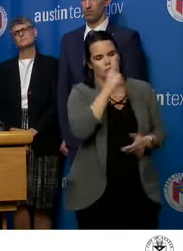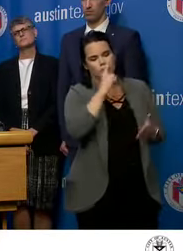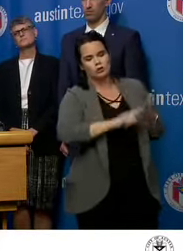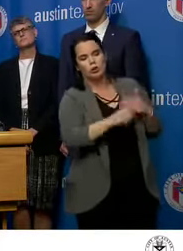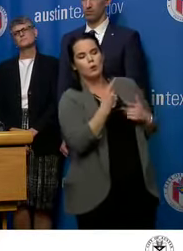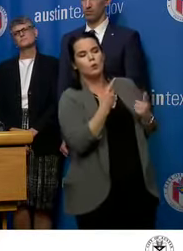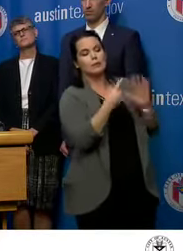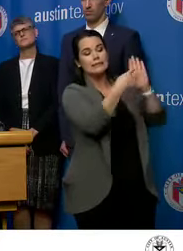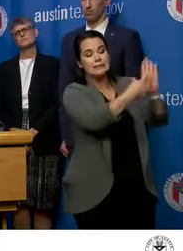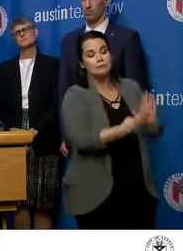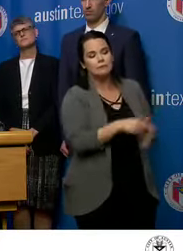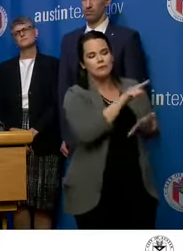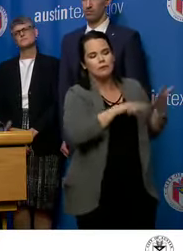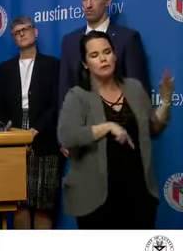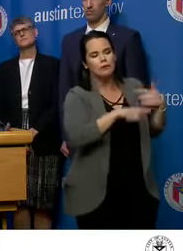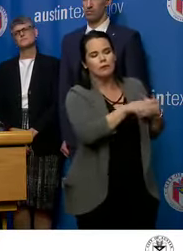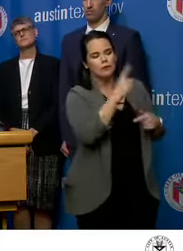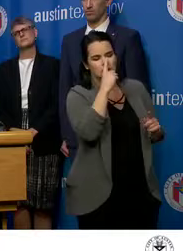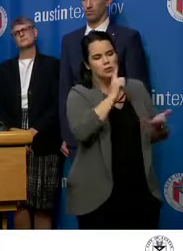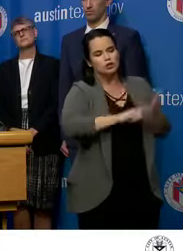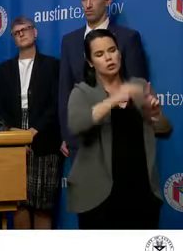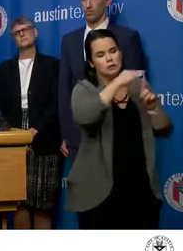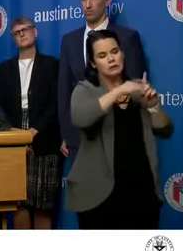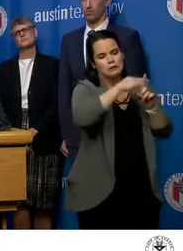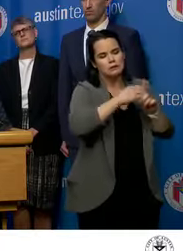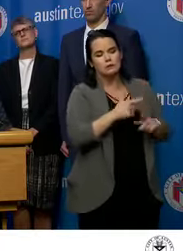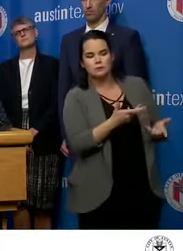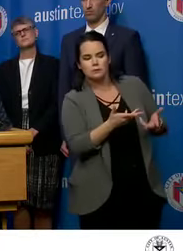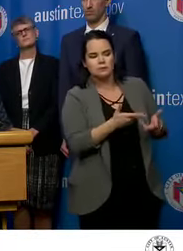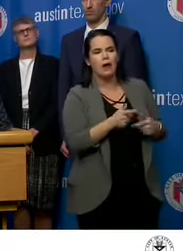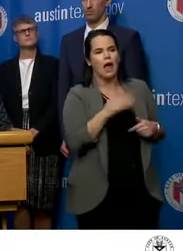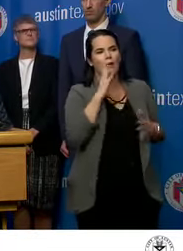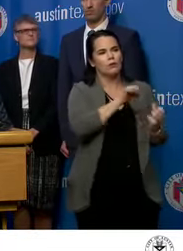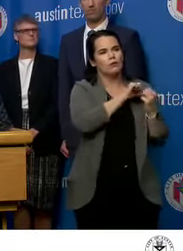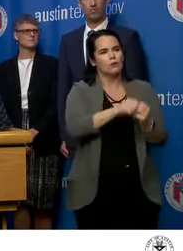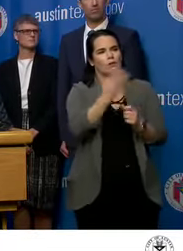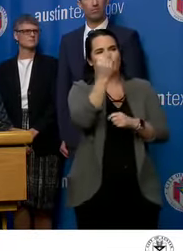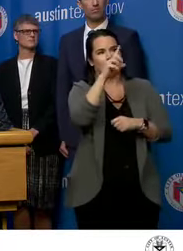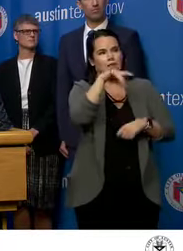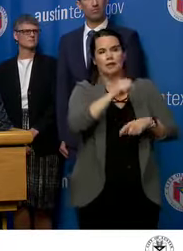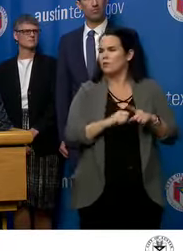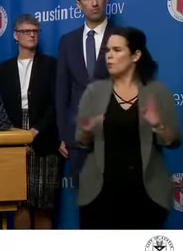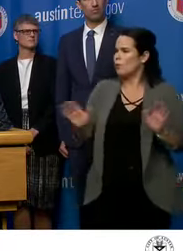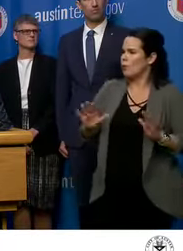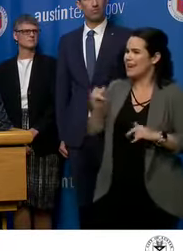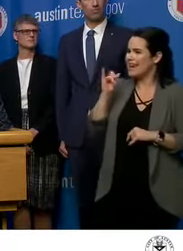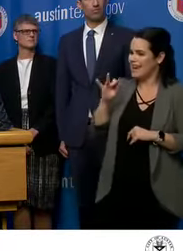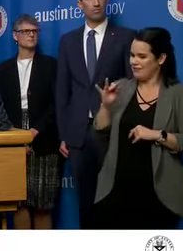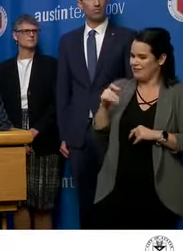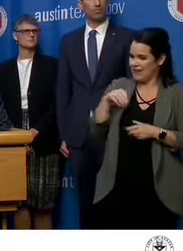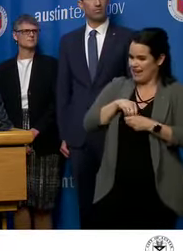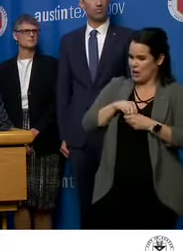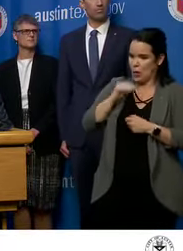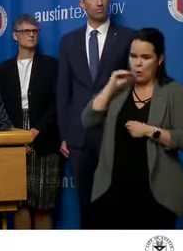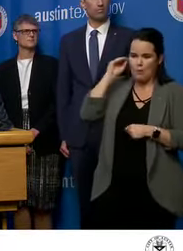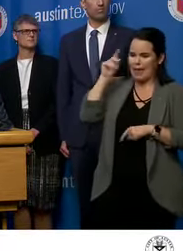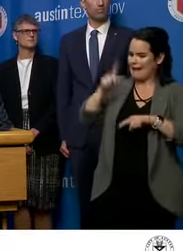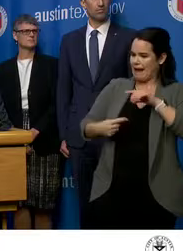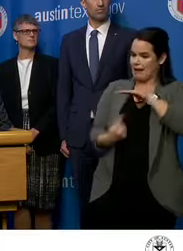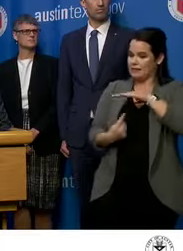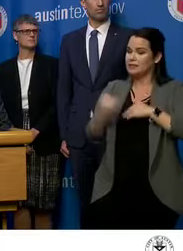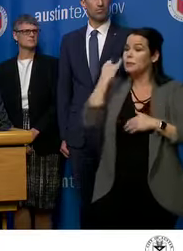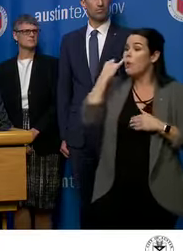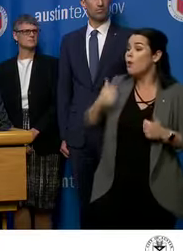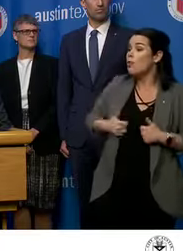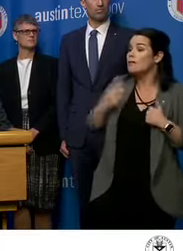and then continue that for the duration of the 14 day period in this circumstance. And if in their home they can't stay isolated from other people, like if they're in a dorm or